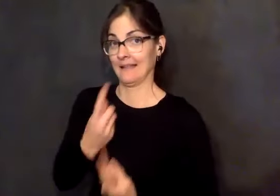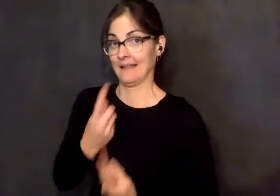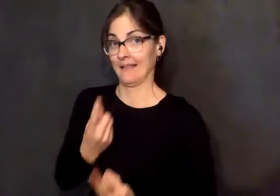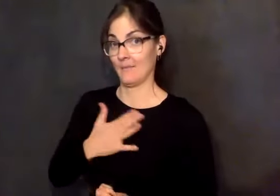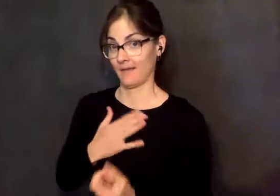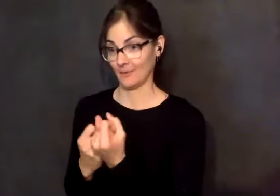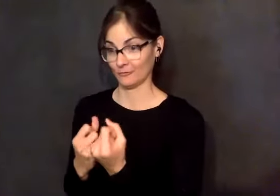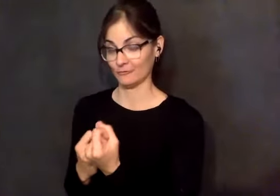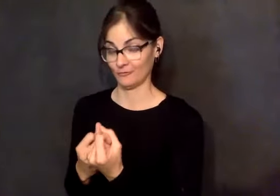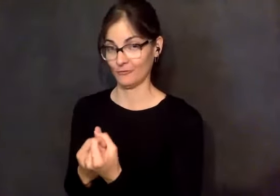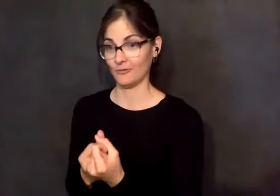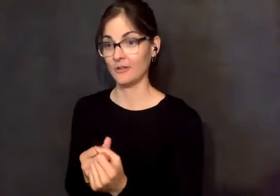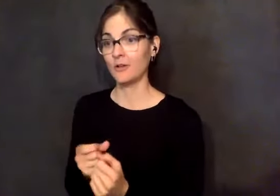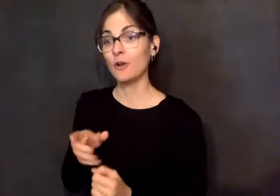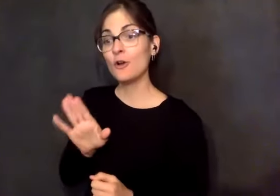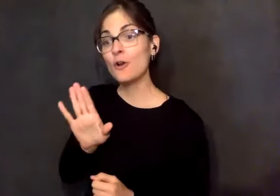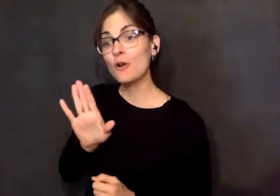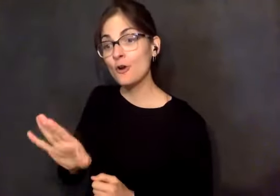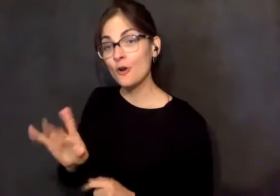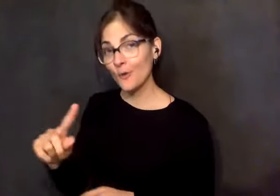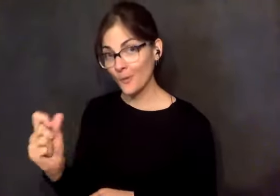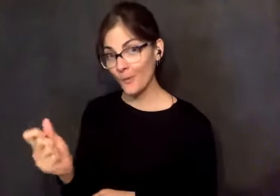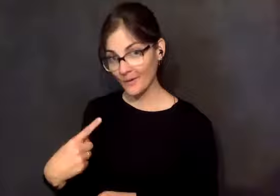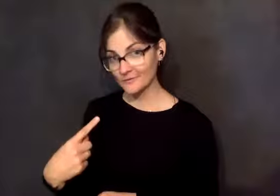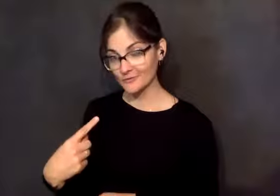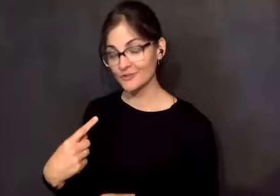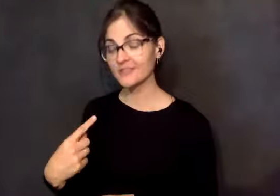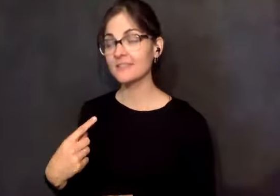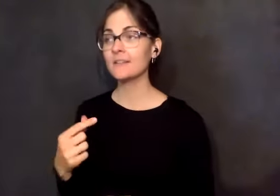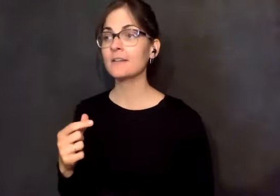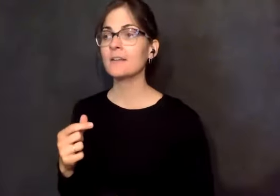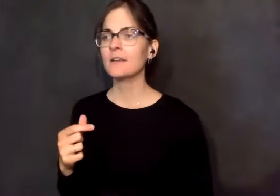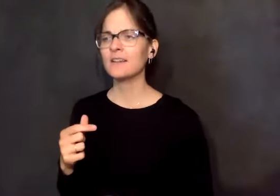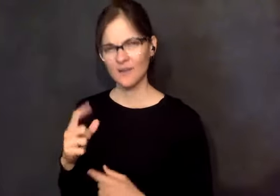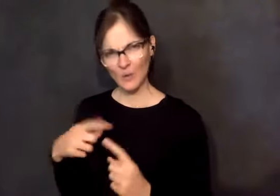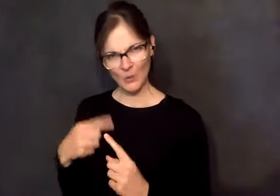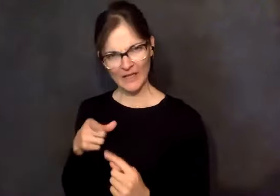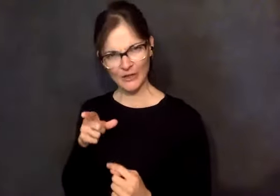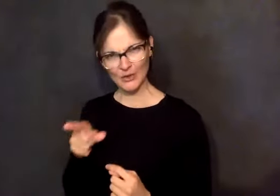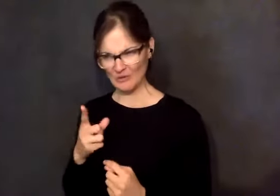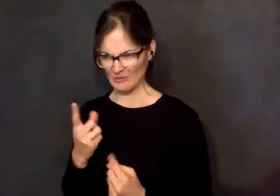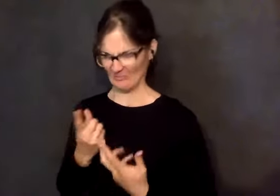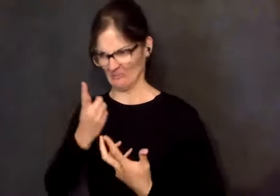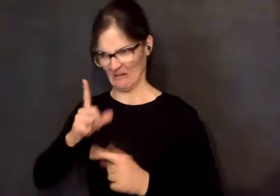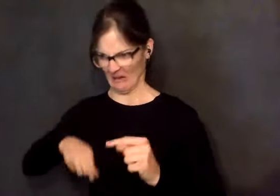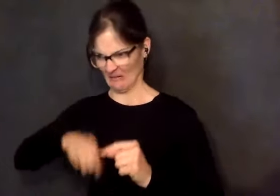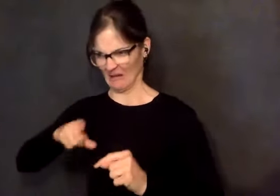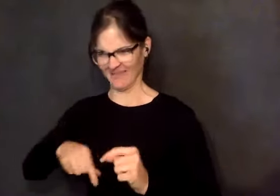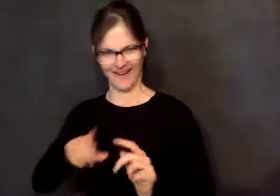so, I was telling my sponsor about it and she says, well, what did she say when you said that? And she said, but you make me laugh. And I